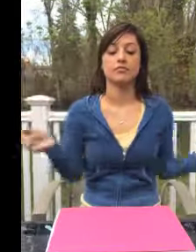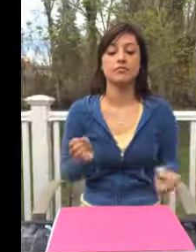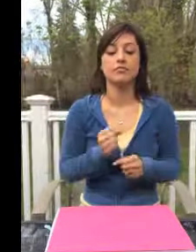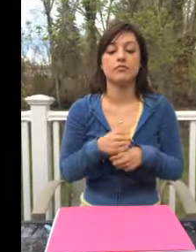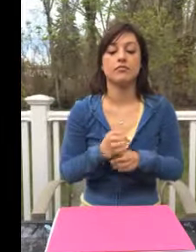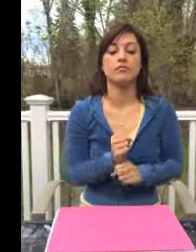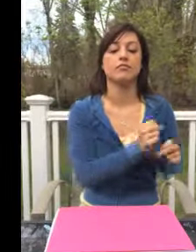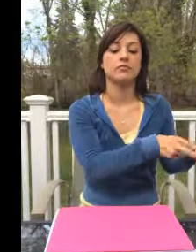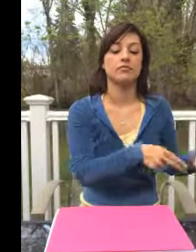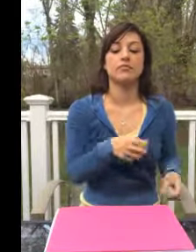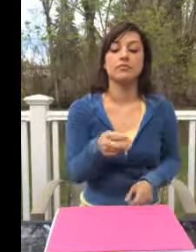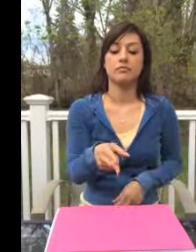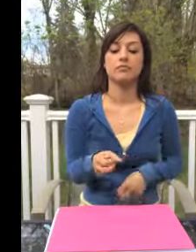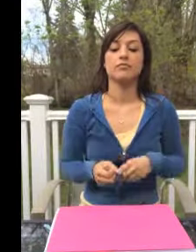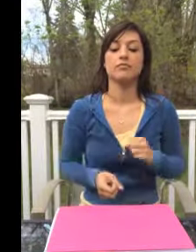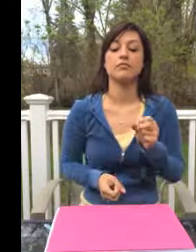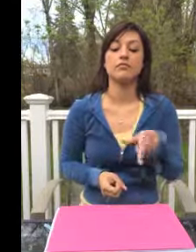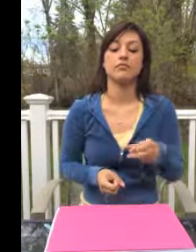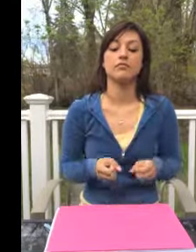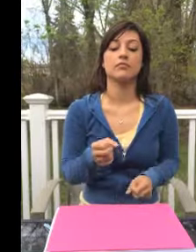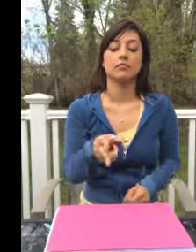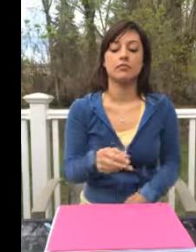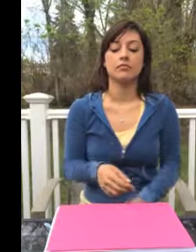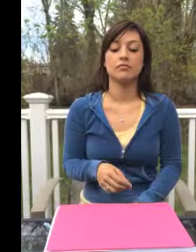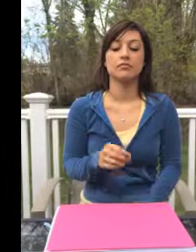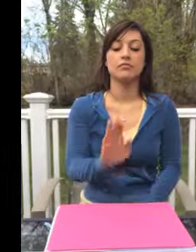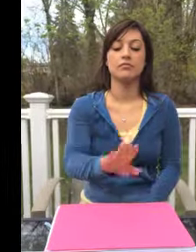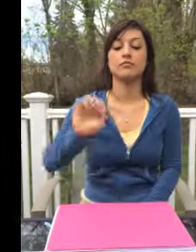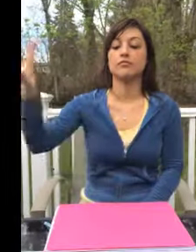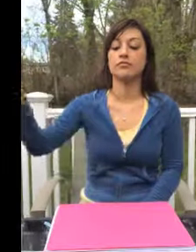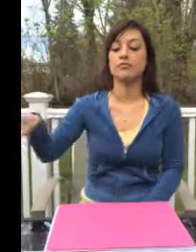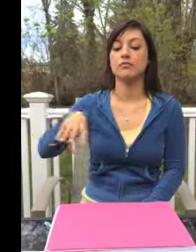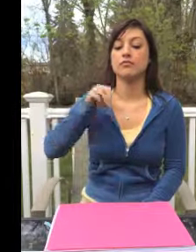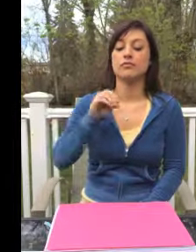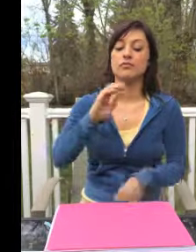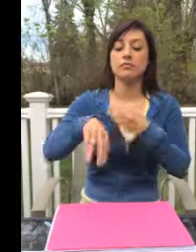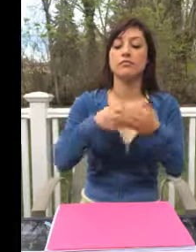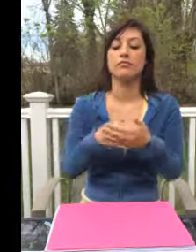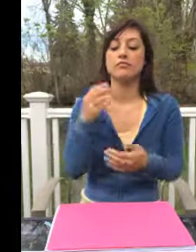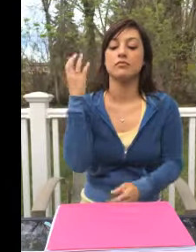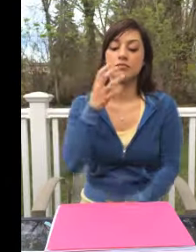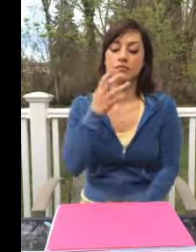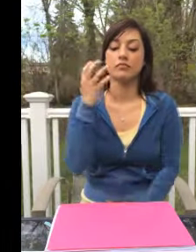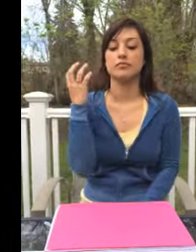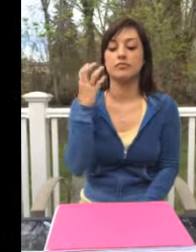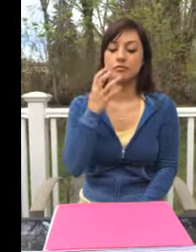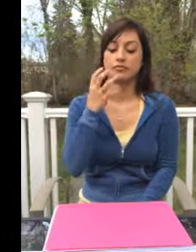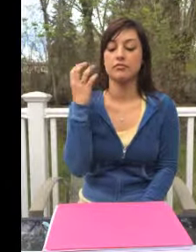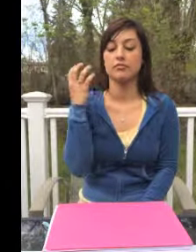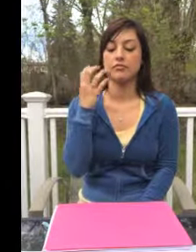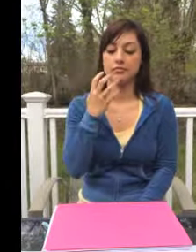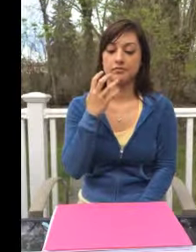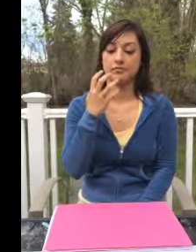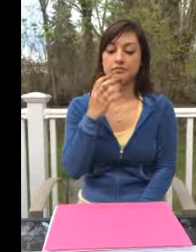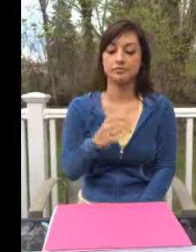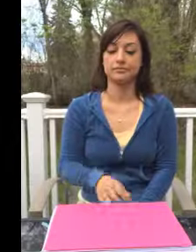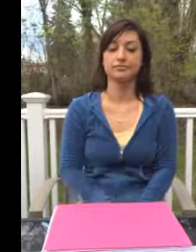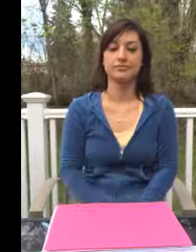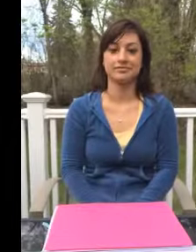Make them go Ah, ah, ah You're gonna leave a boy, ah Ah, ah, ah